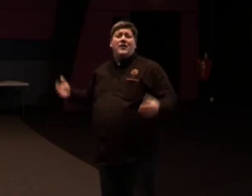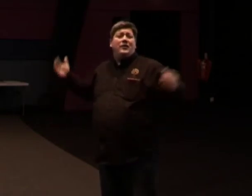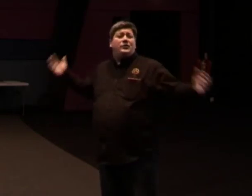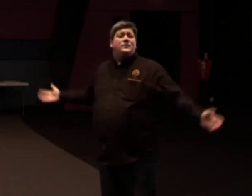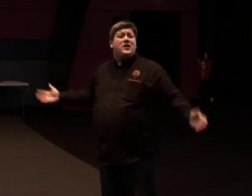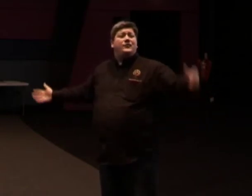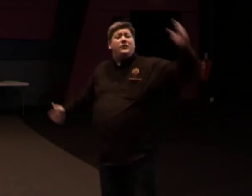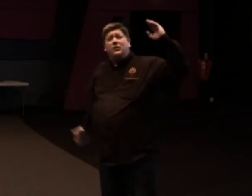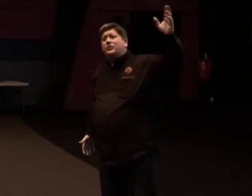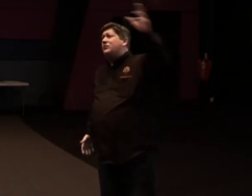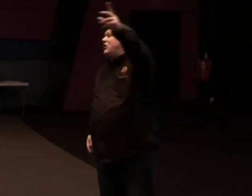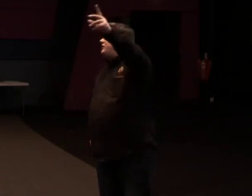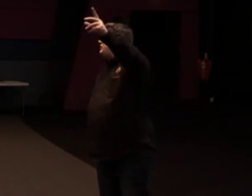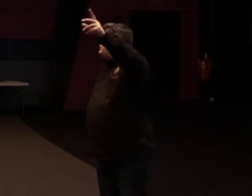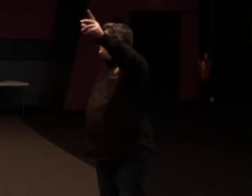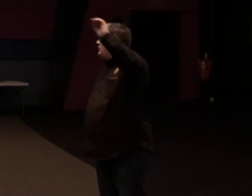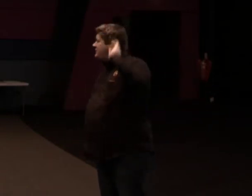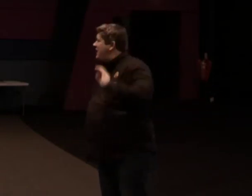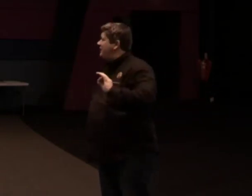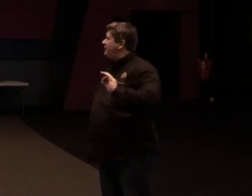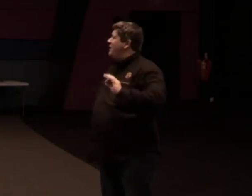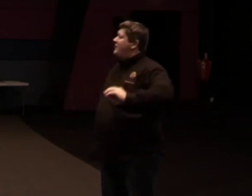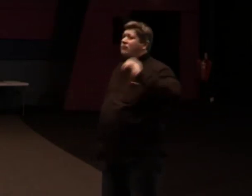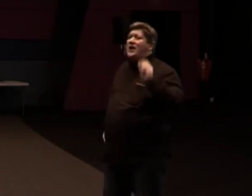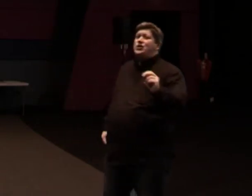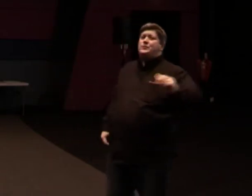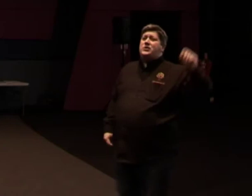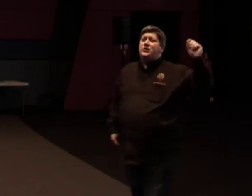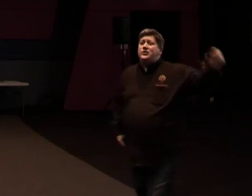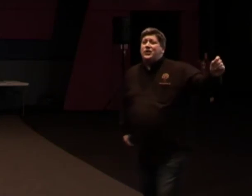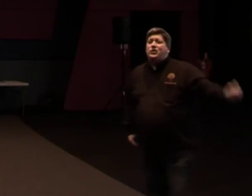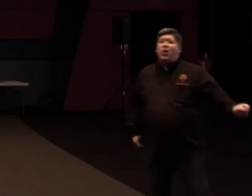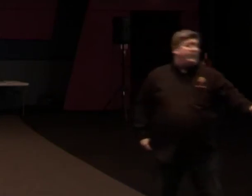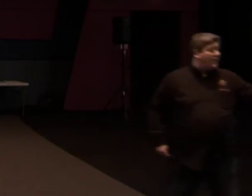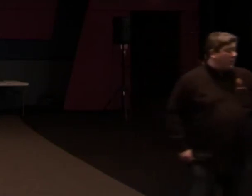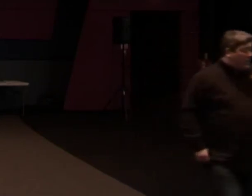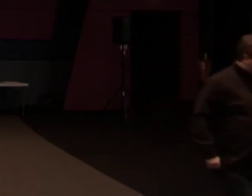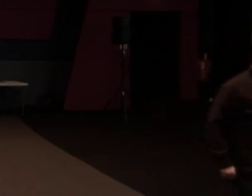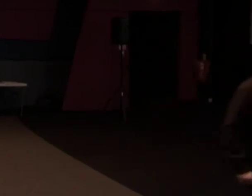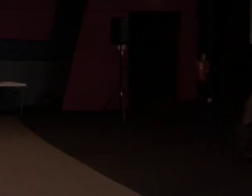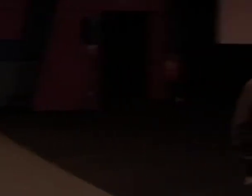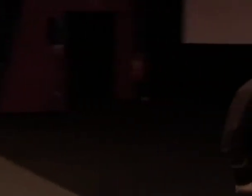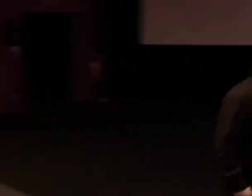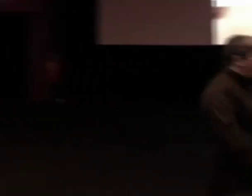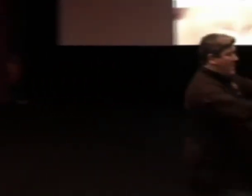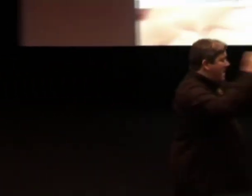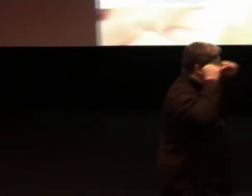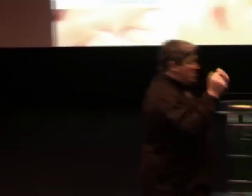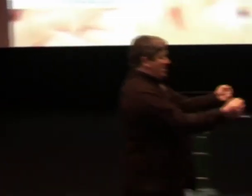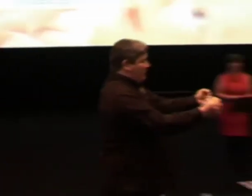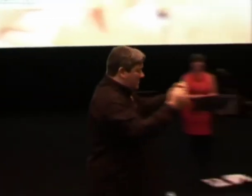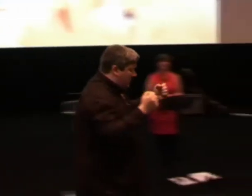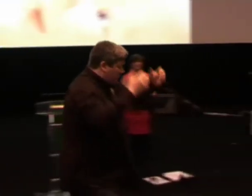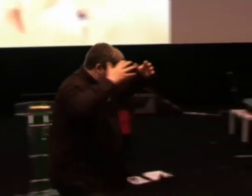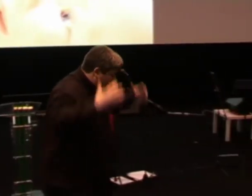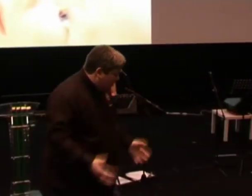wrong? And they look to themselves. don't look to the cross. They look to themselves. But a righteous person loses their job. And they go, God, I know you love me. I